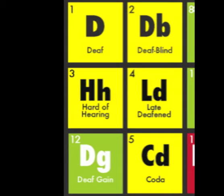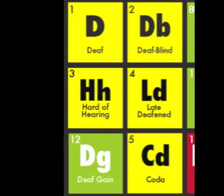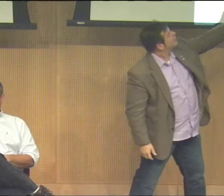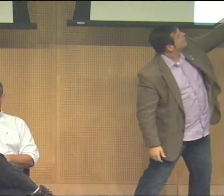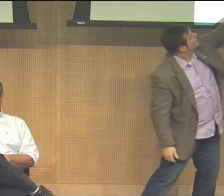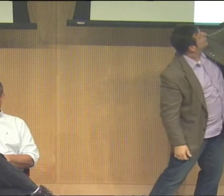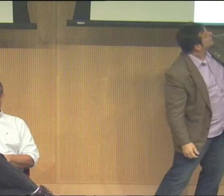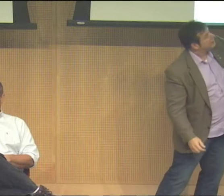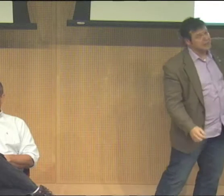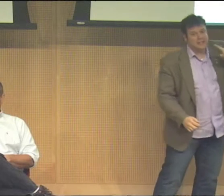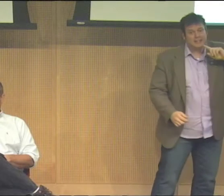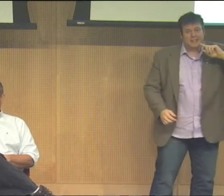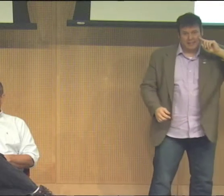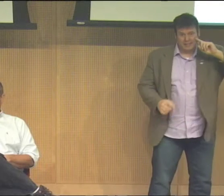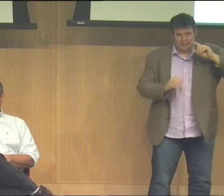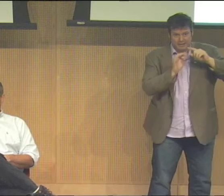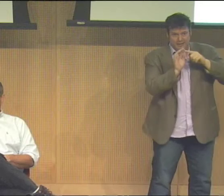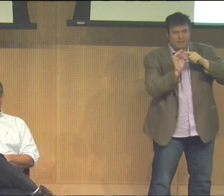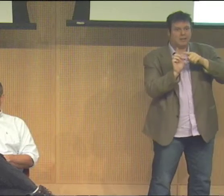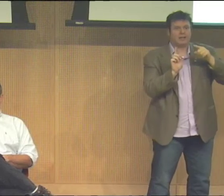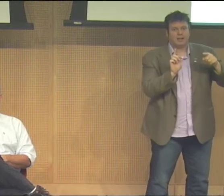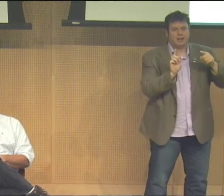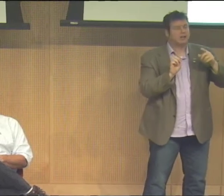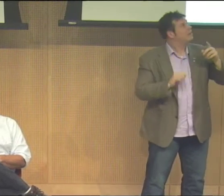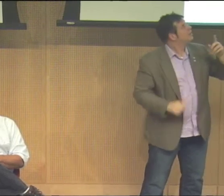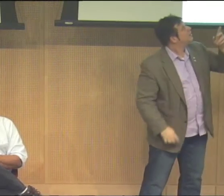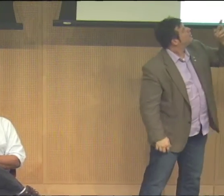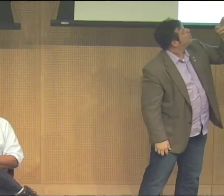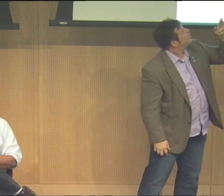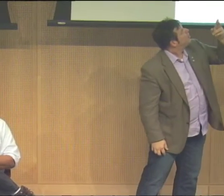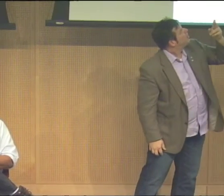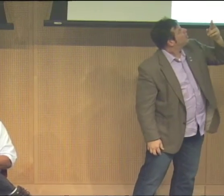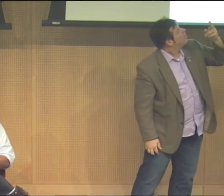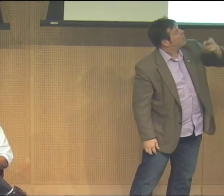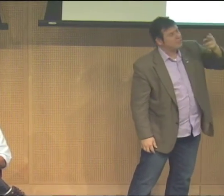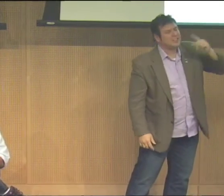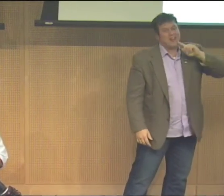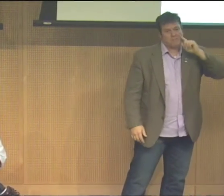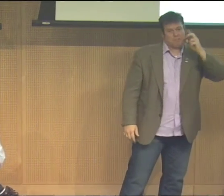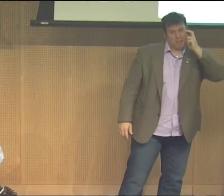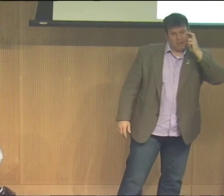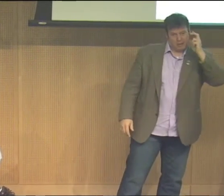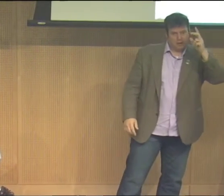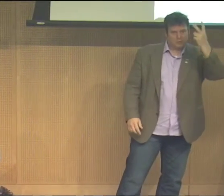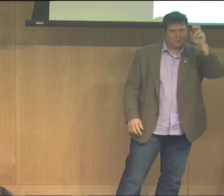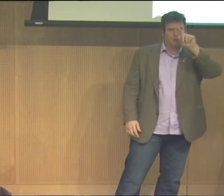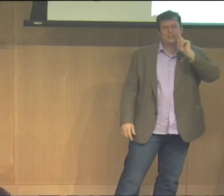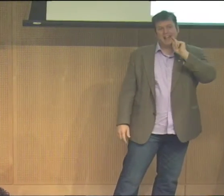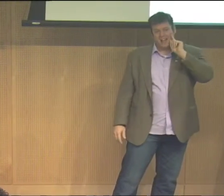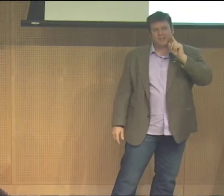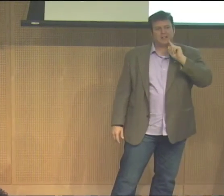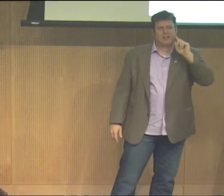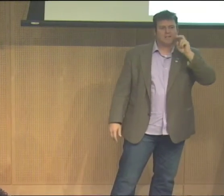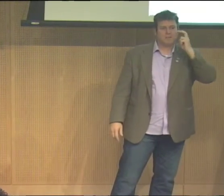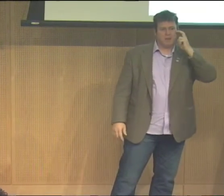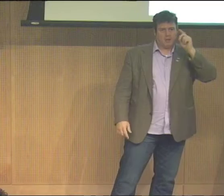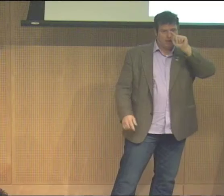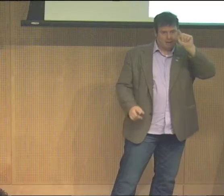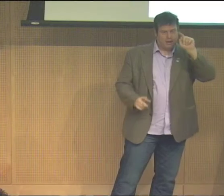when you see it in person but if you look at the color key see we have history we have deaf blind in